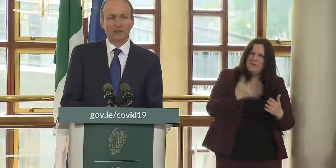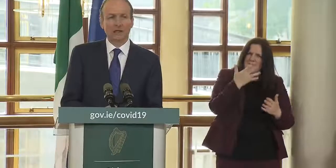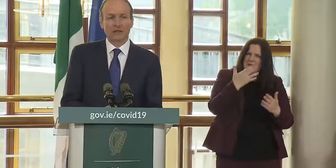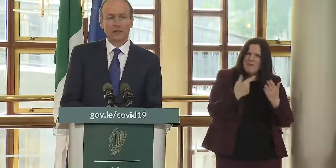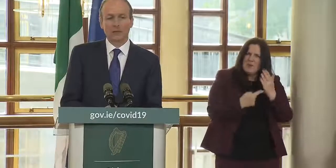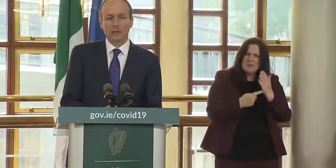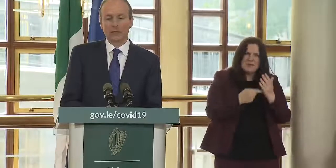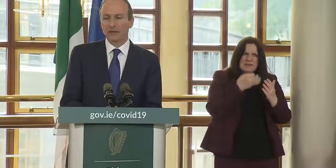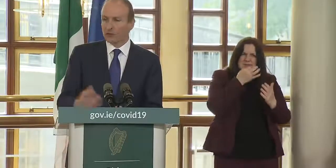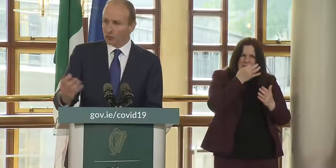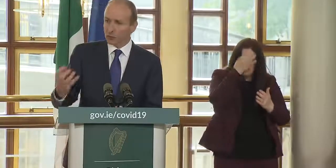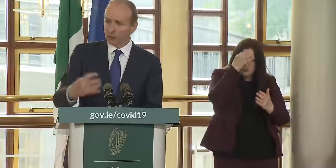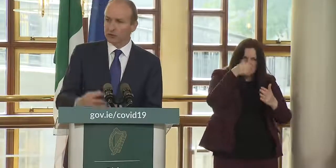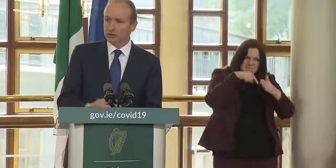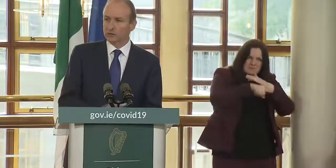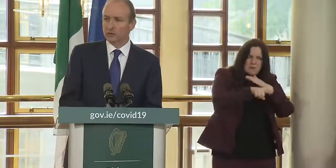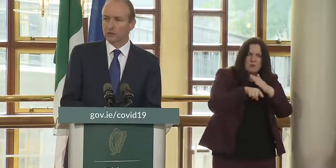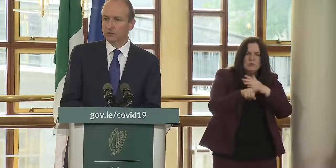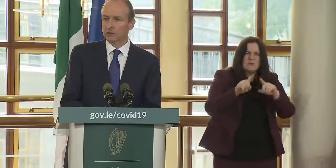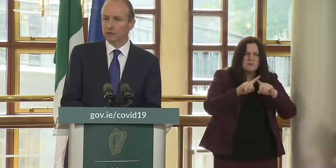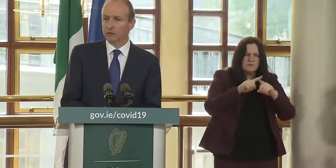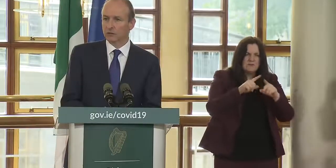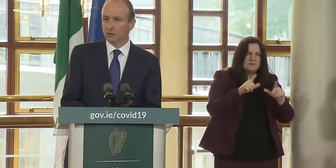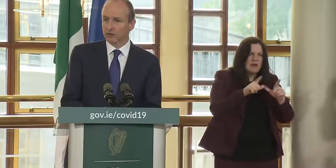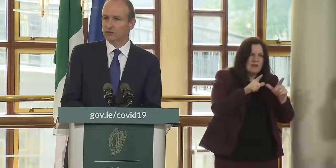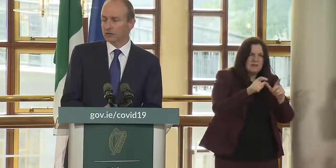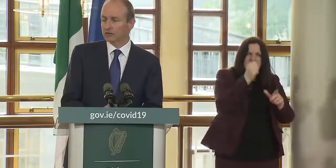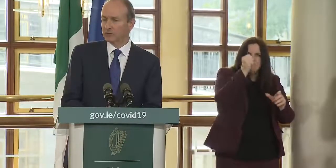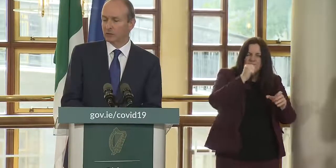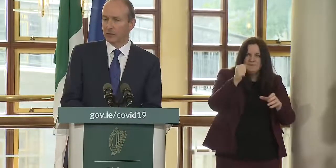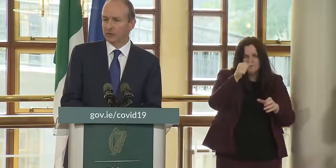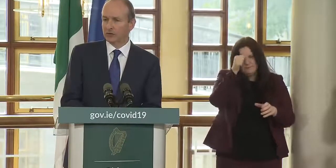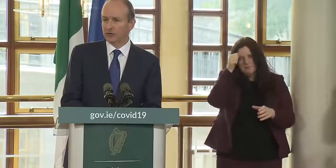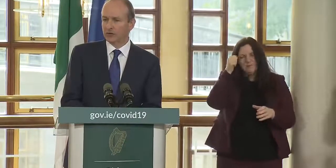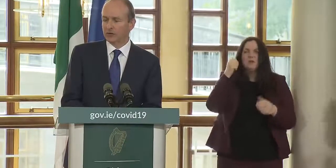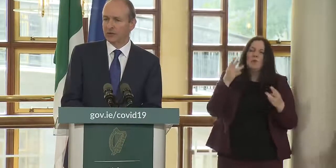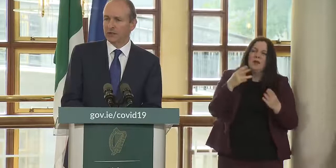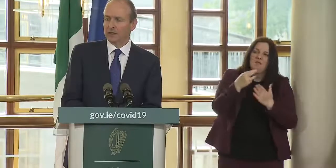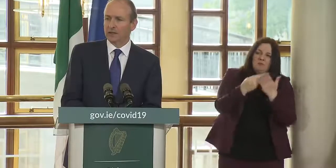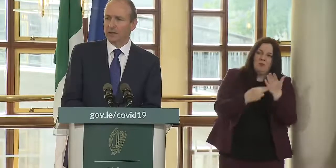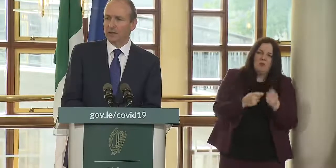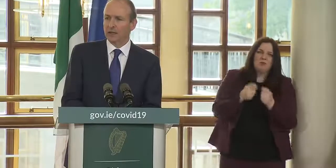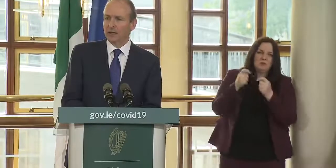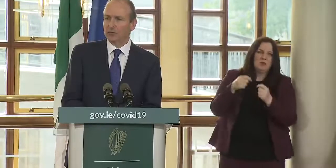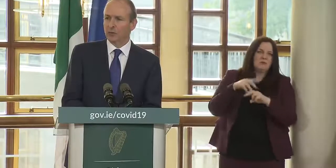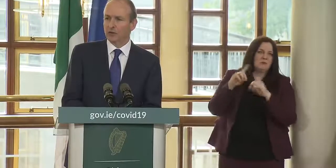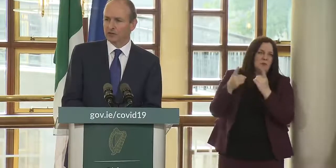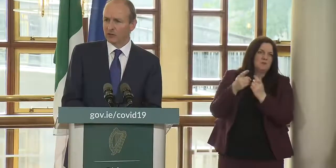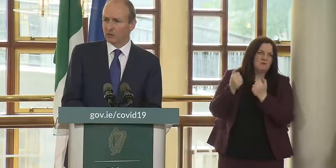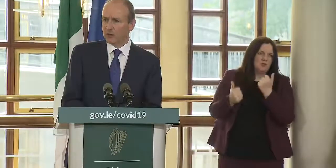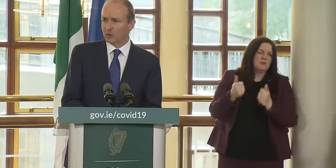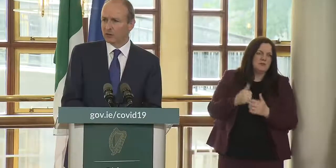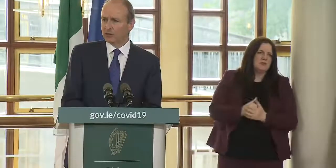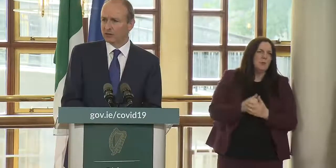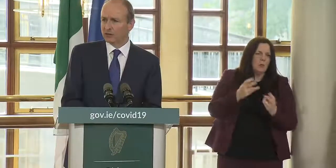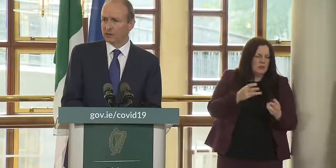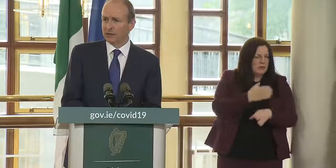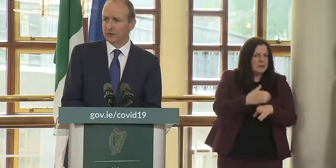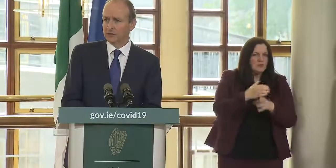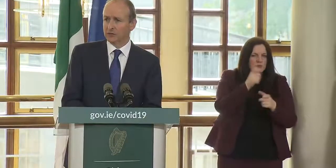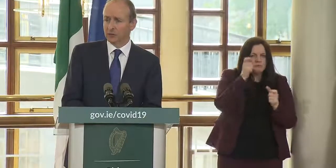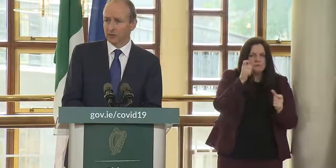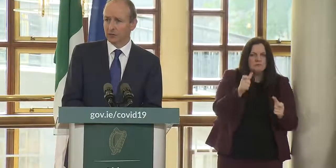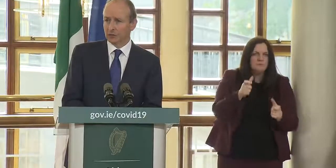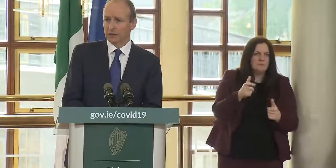um and they sent a report into to to our office and obviously the department of justice and we will continue to monitor this